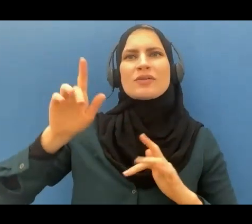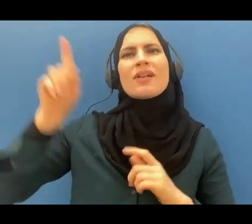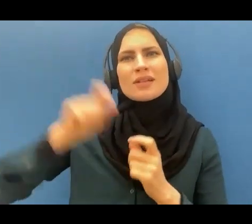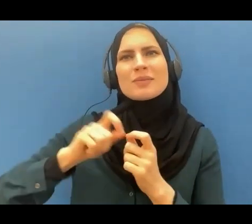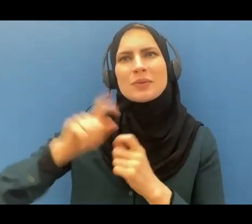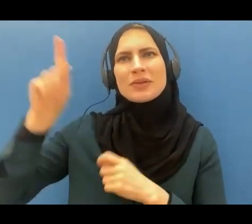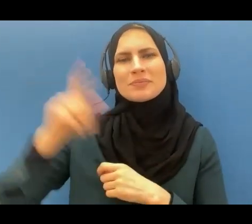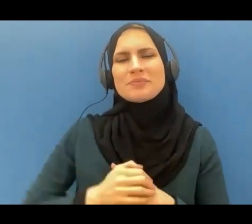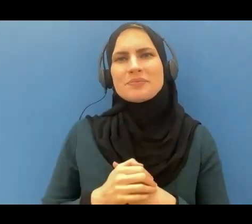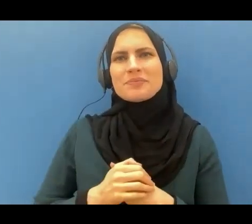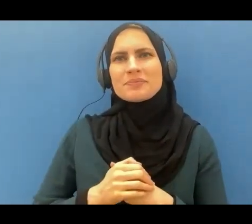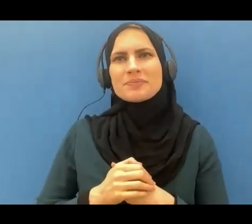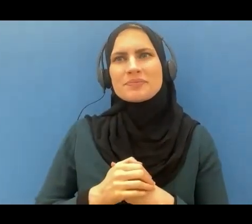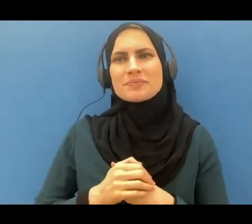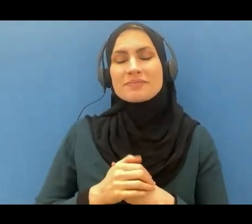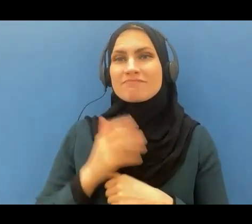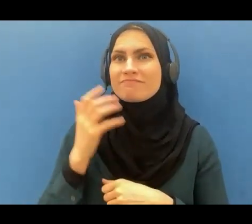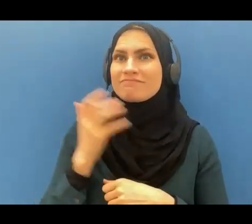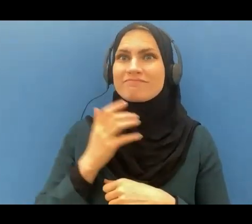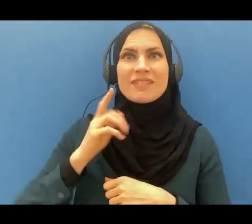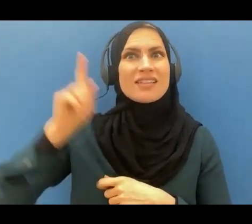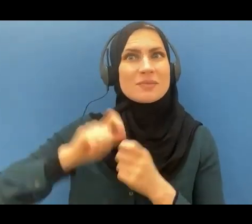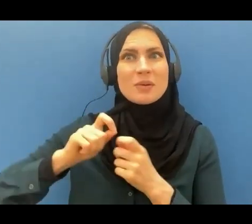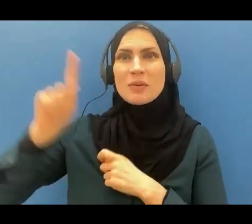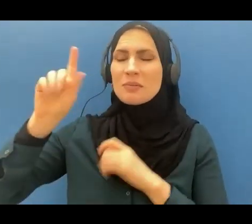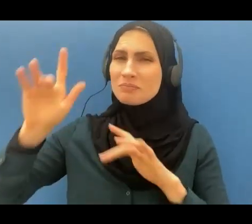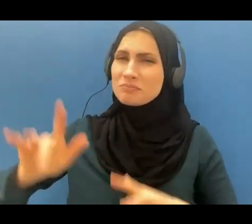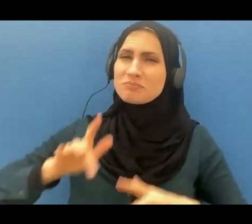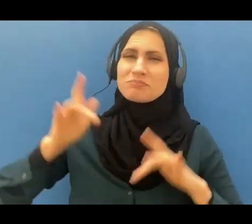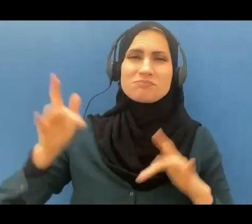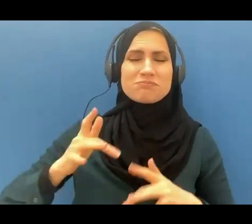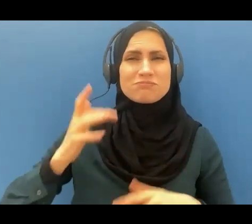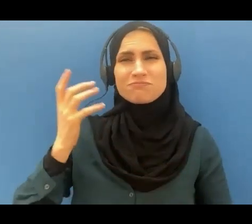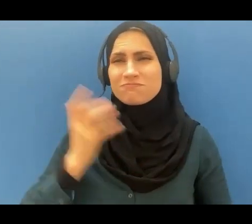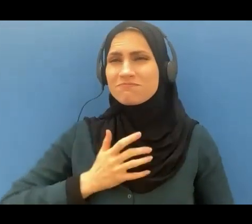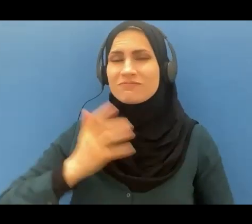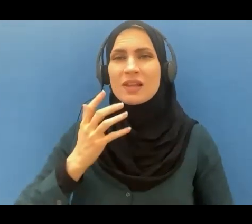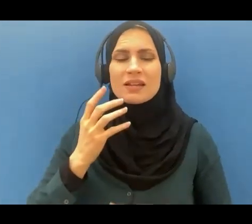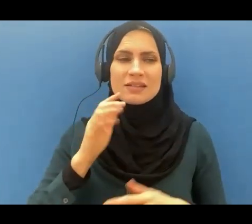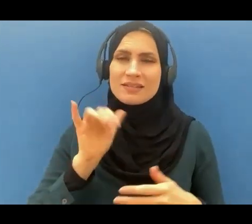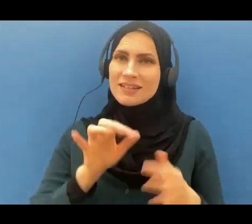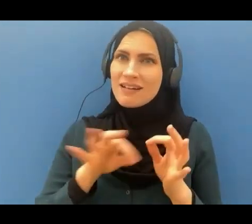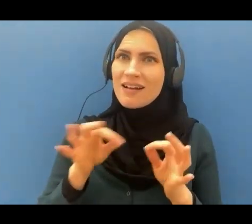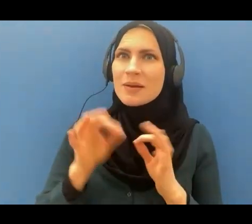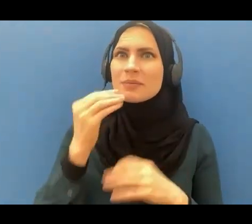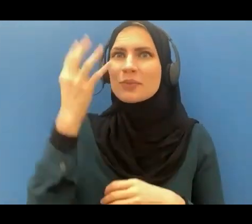You see how merciful Allah subhanahu wa ta'ala is. This is a very beautiful invitation for